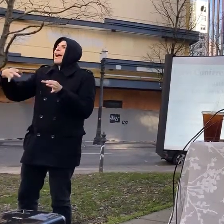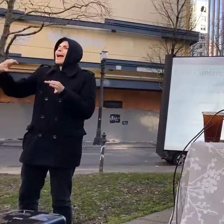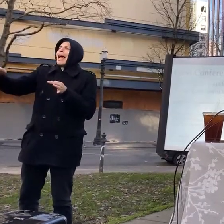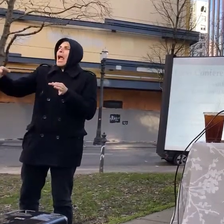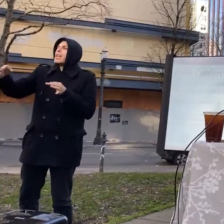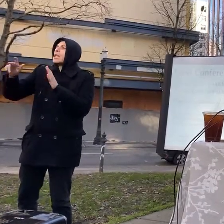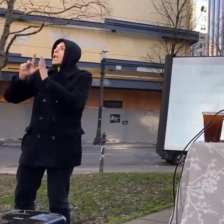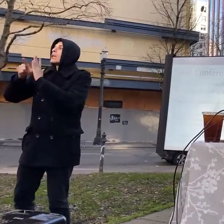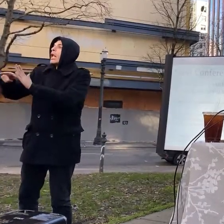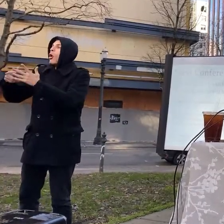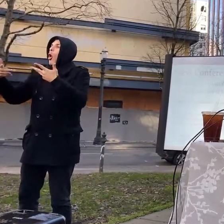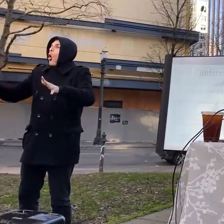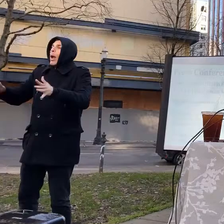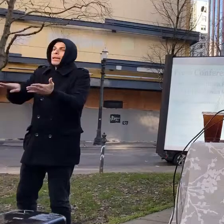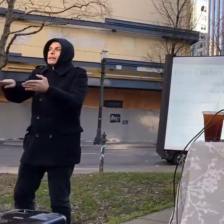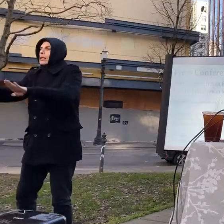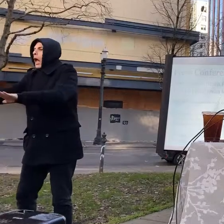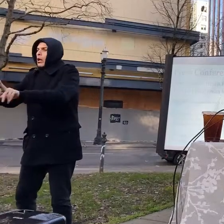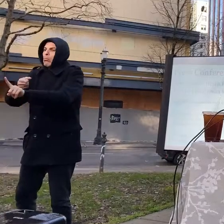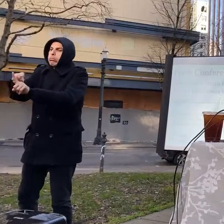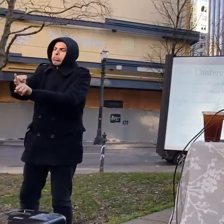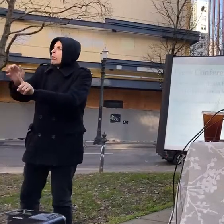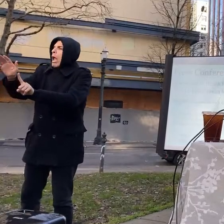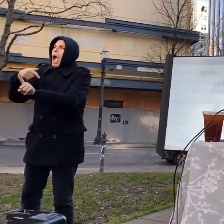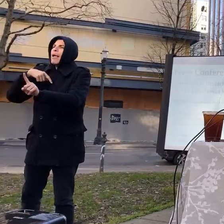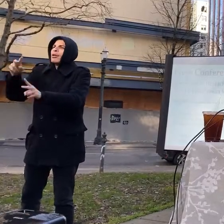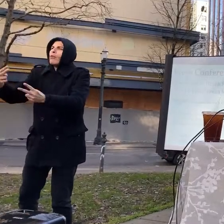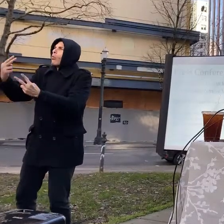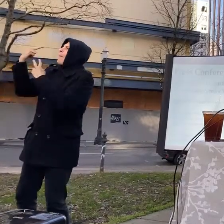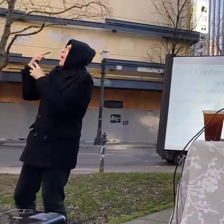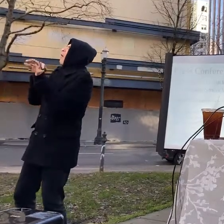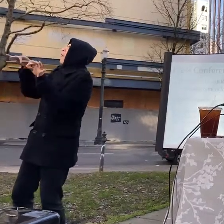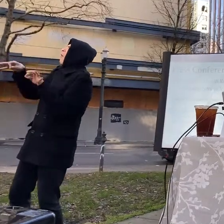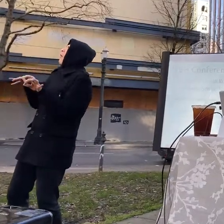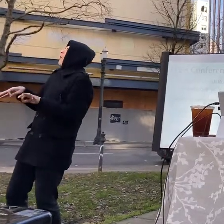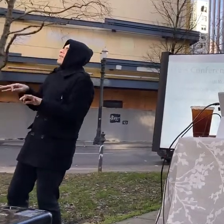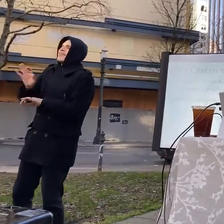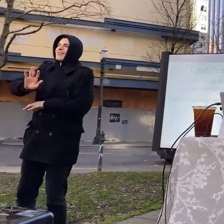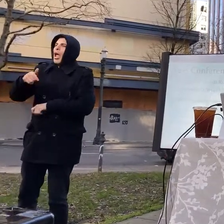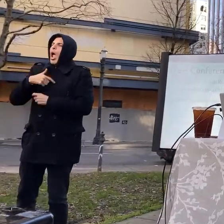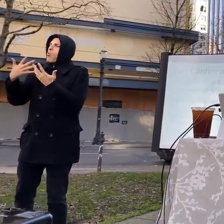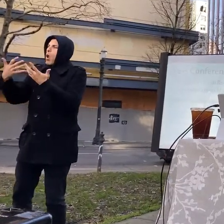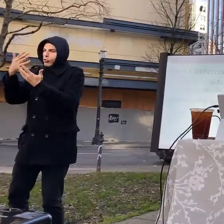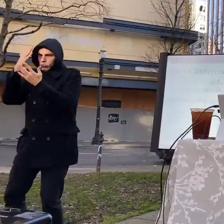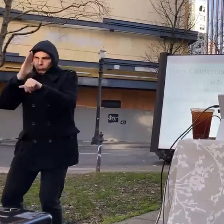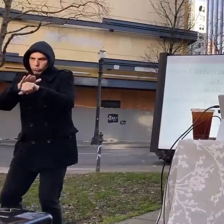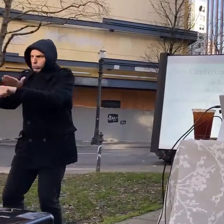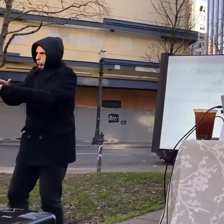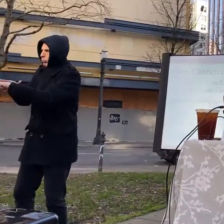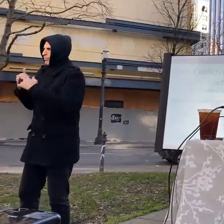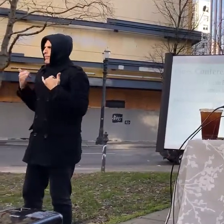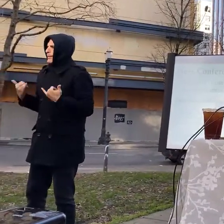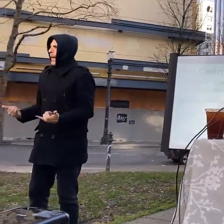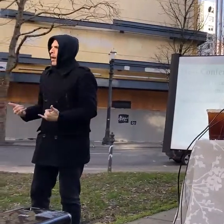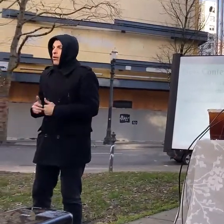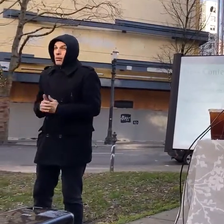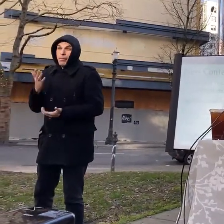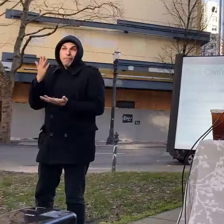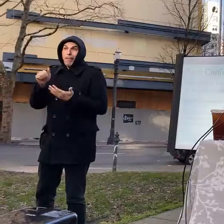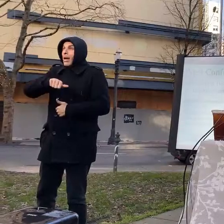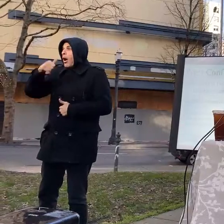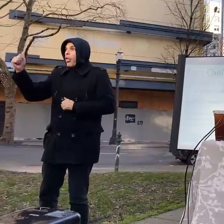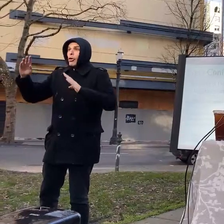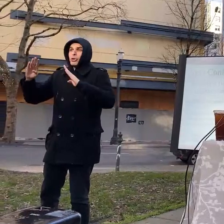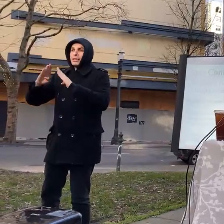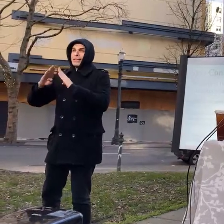so yeah thank you all so much for being here um and right now i'm going to turn um the floor over to red and